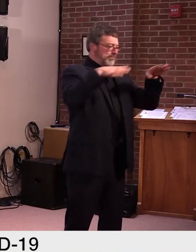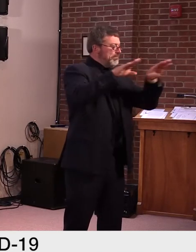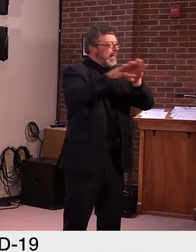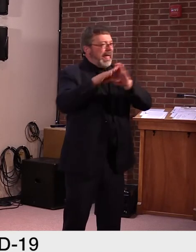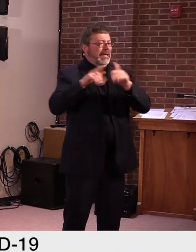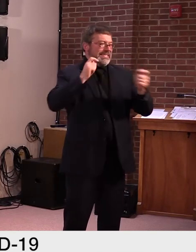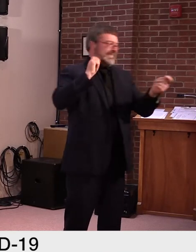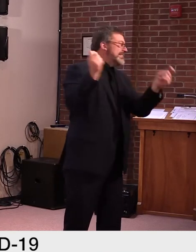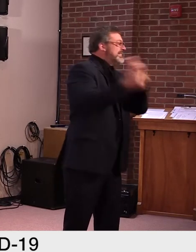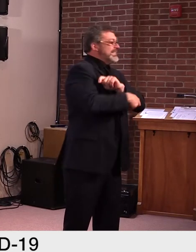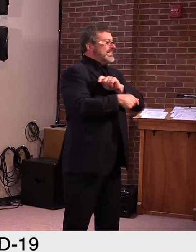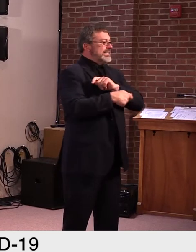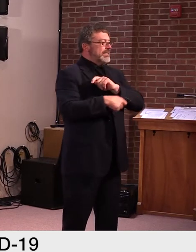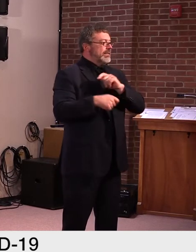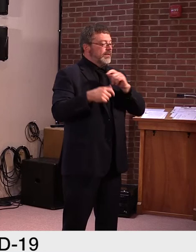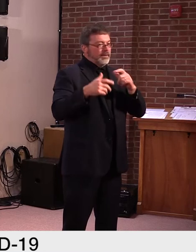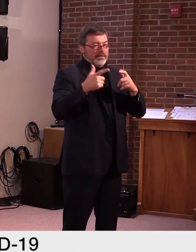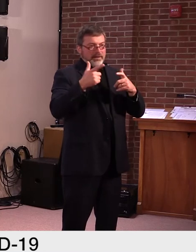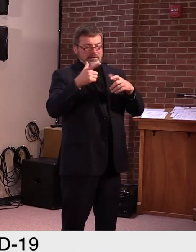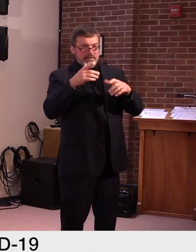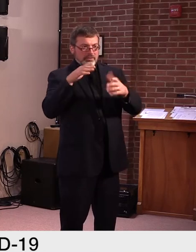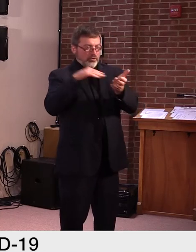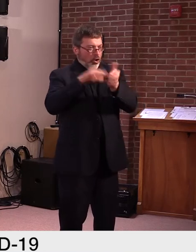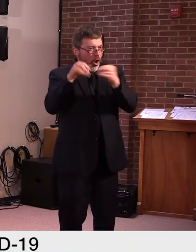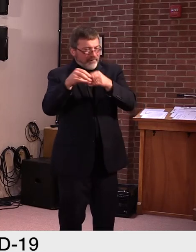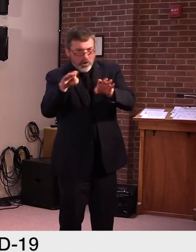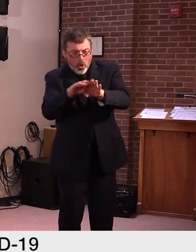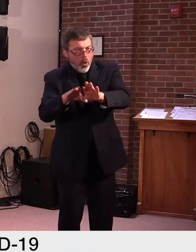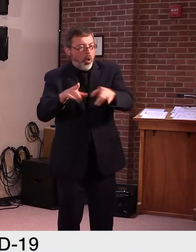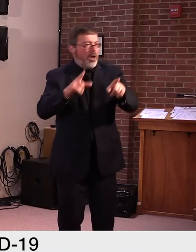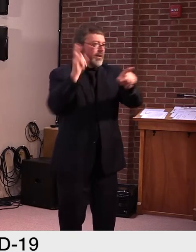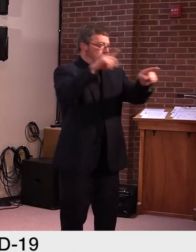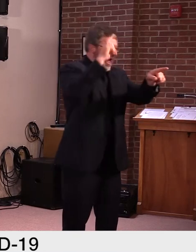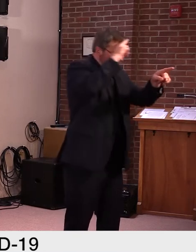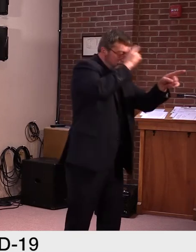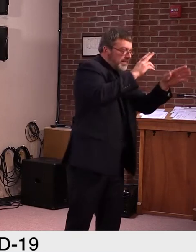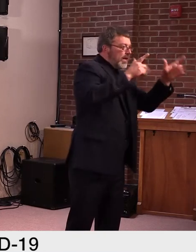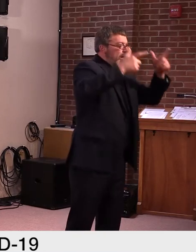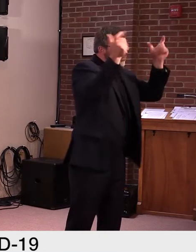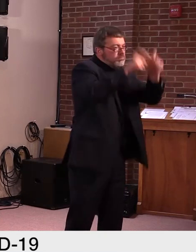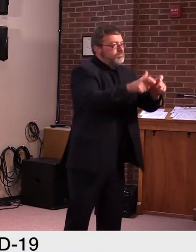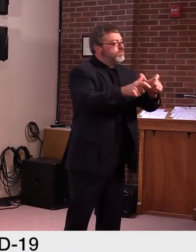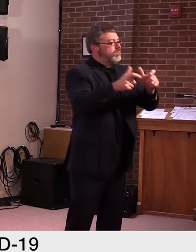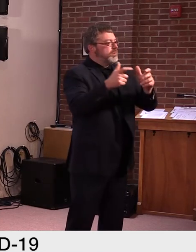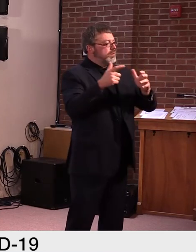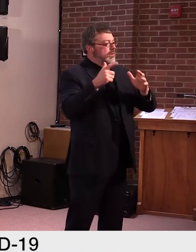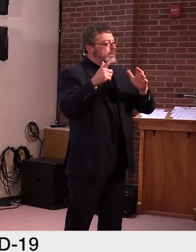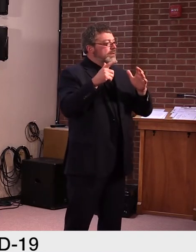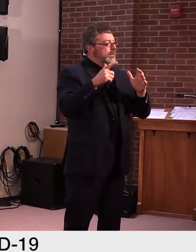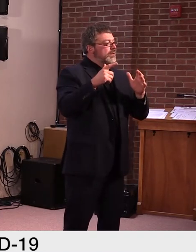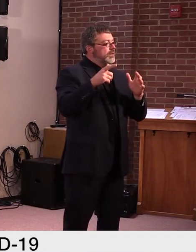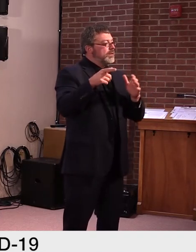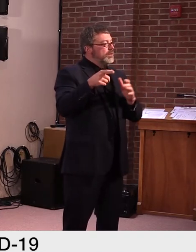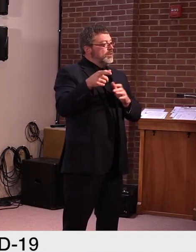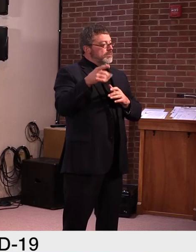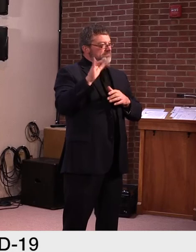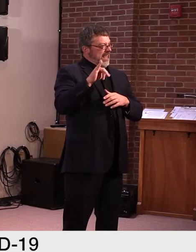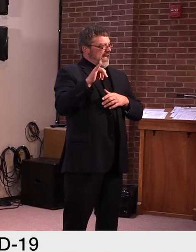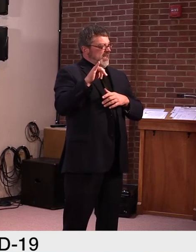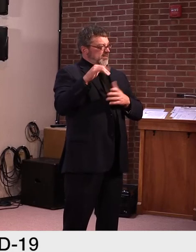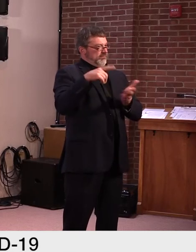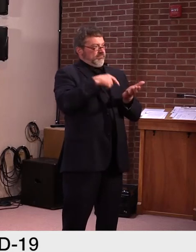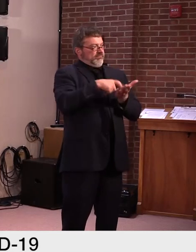system, this model, the Alpera model, allowed us the flexibility to move money to places